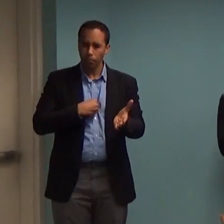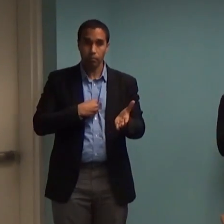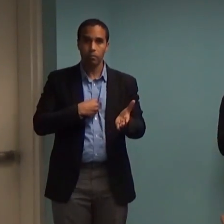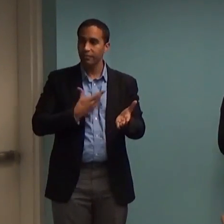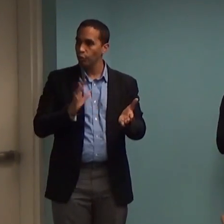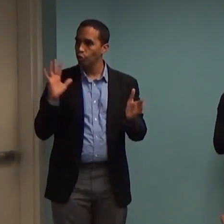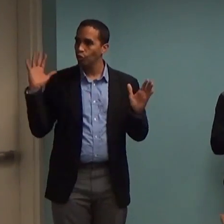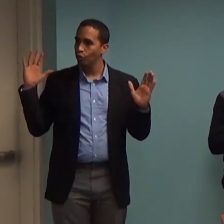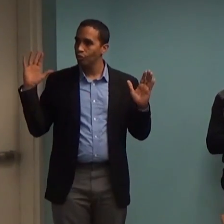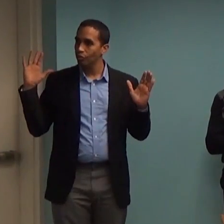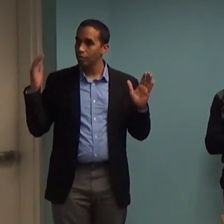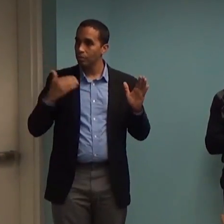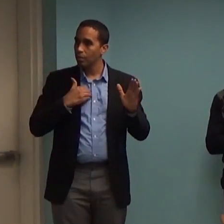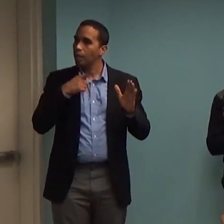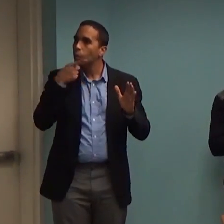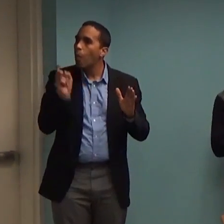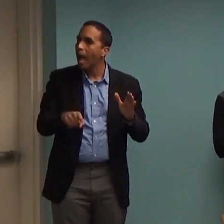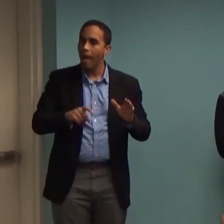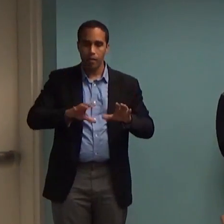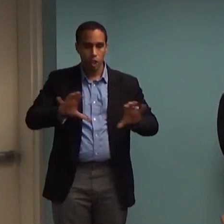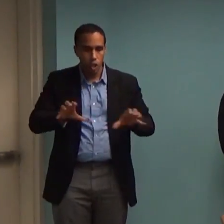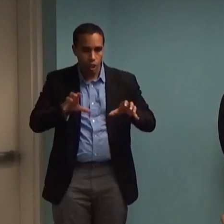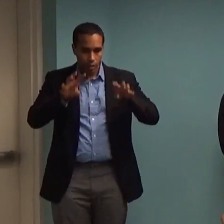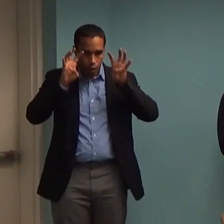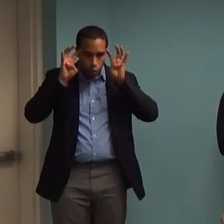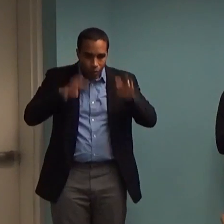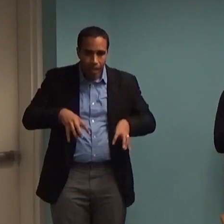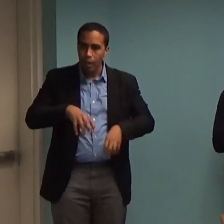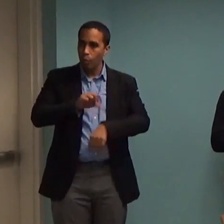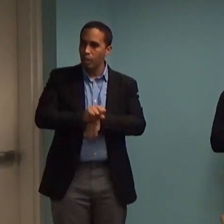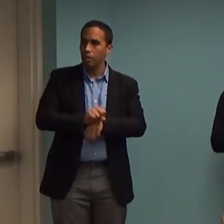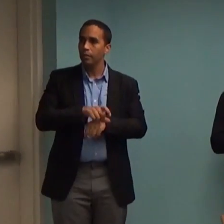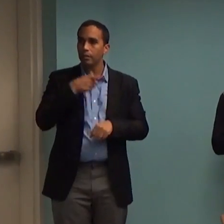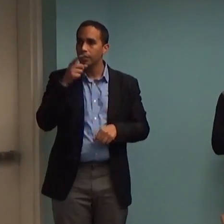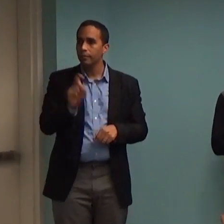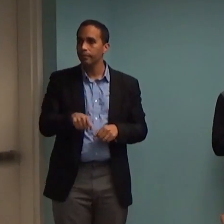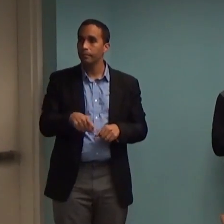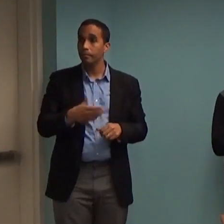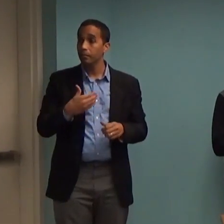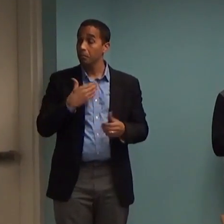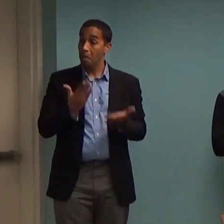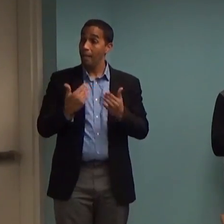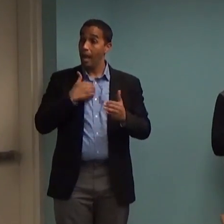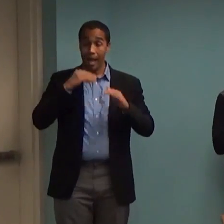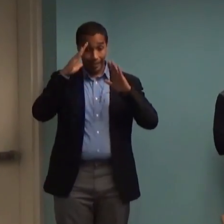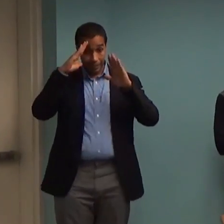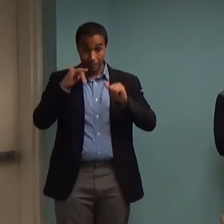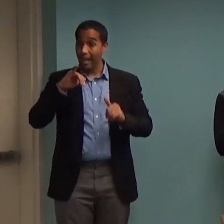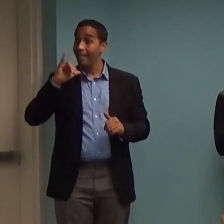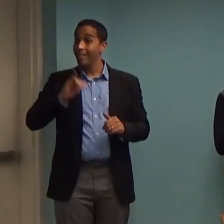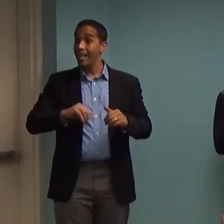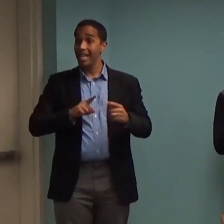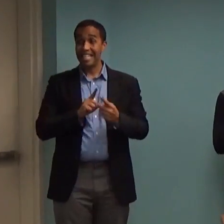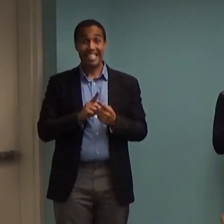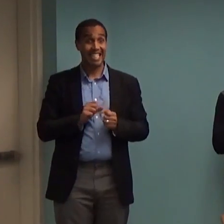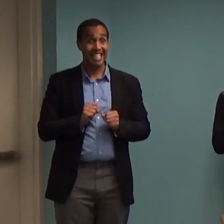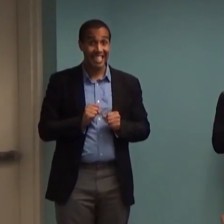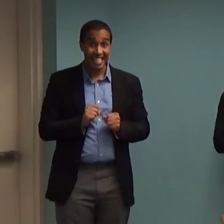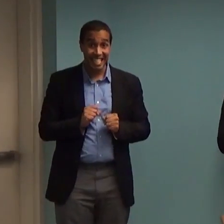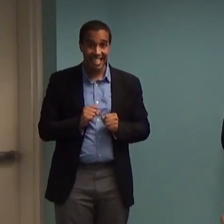additional effort on my part. And so that is something that you might expect as part of your desire to get medication for